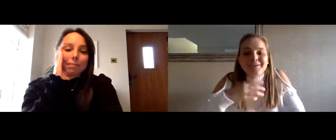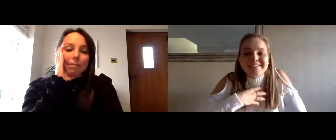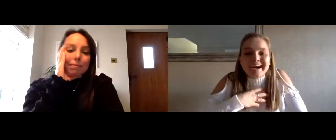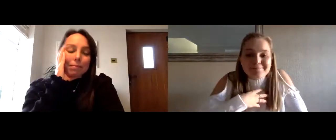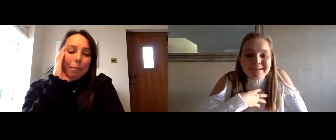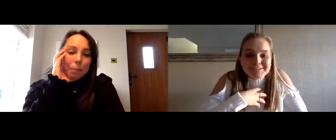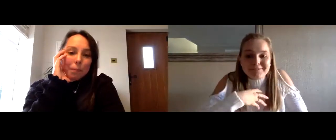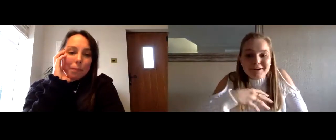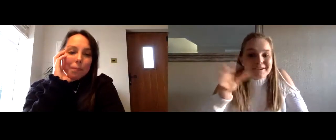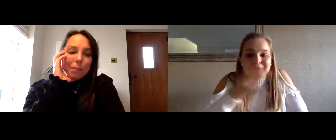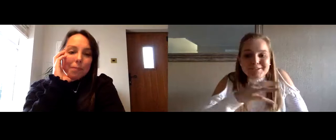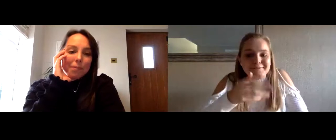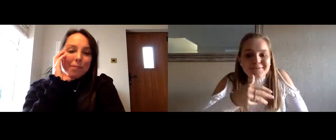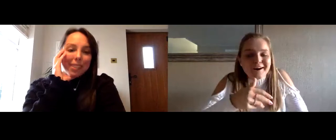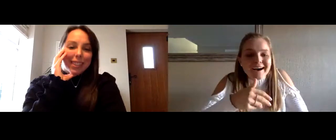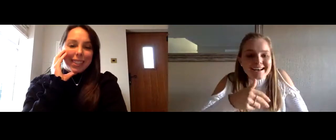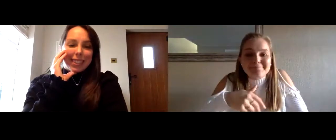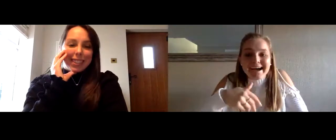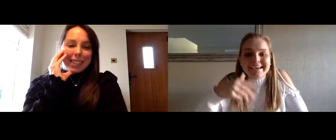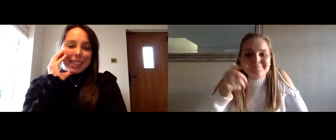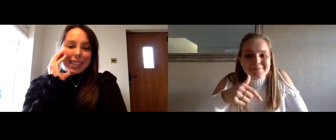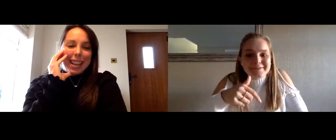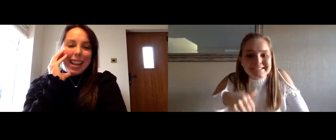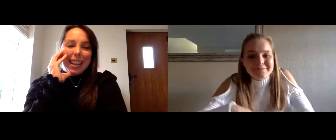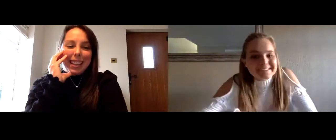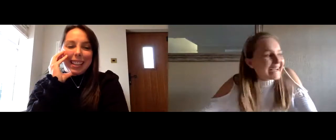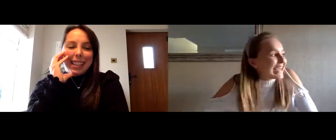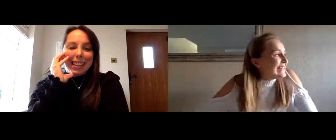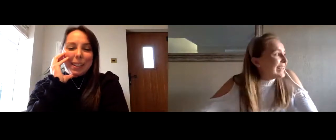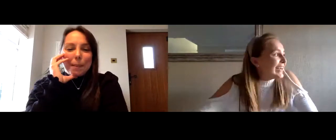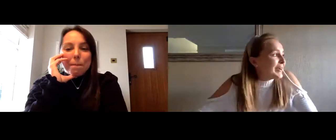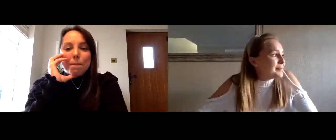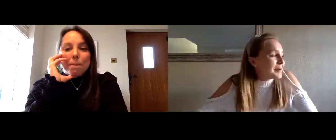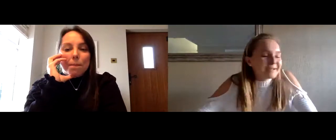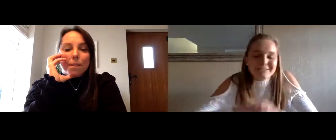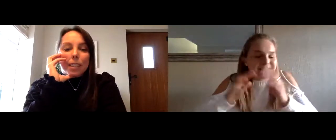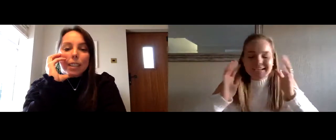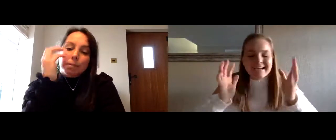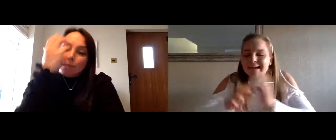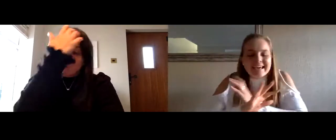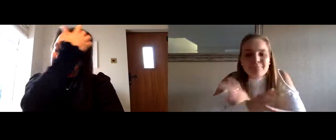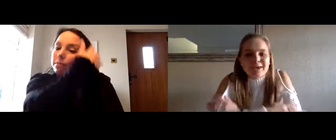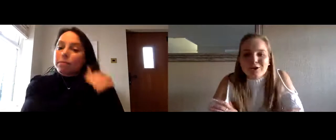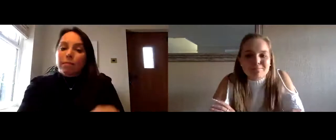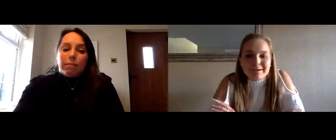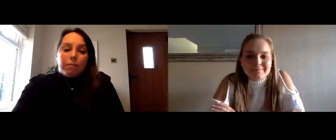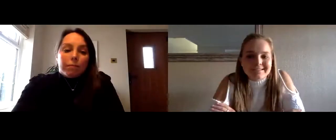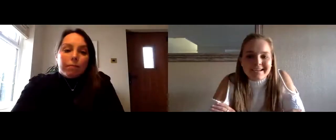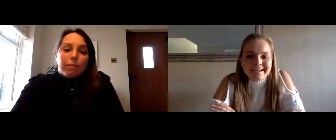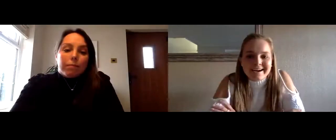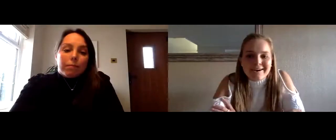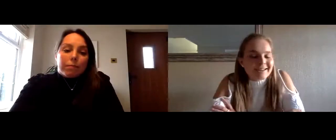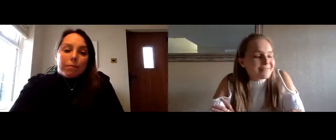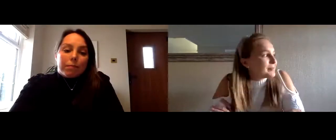2012 and obviously i had the pleasure of re-watching all of the highlights back in um but just it gave me goosebumps